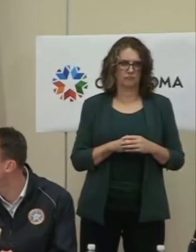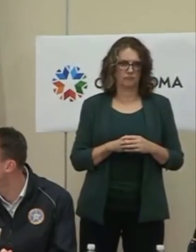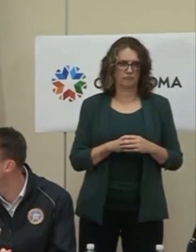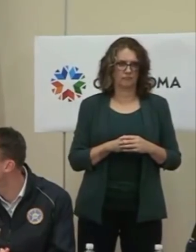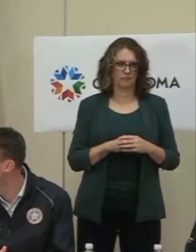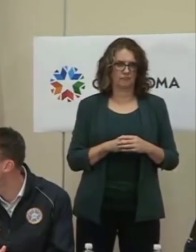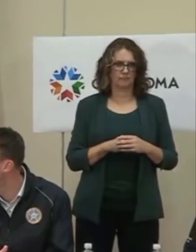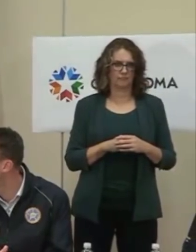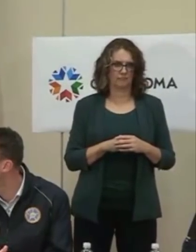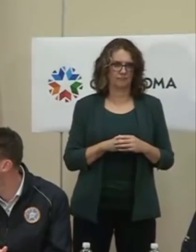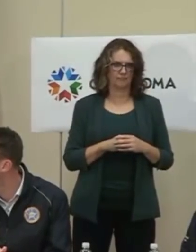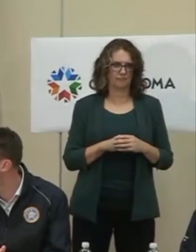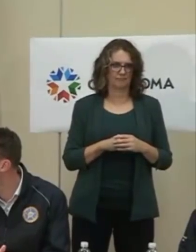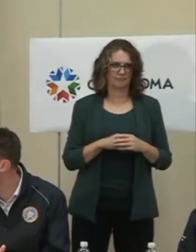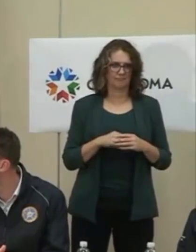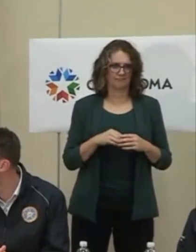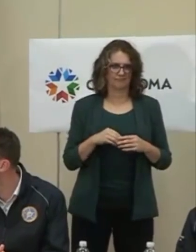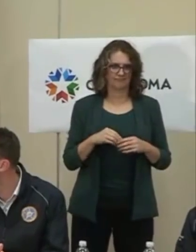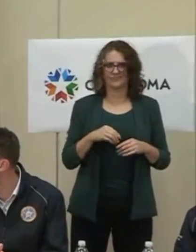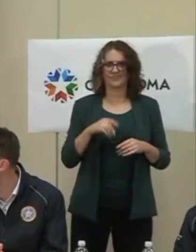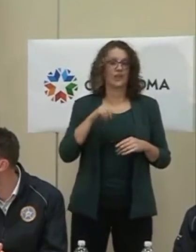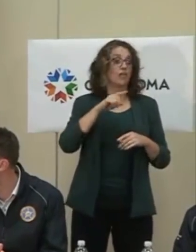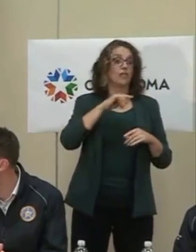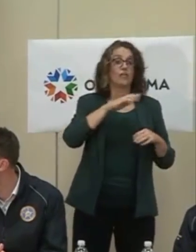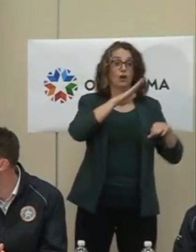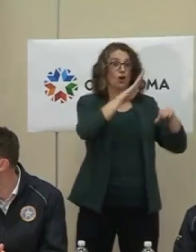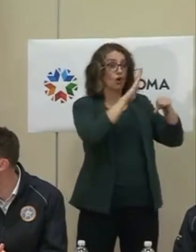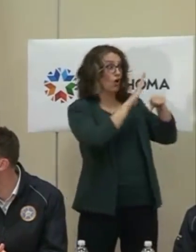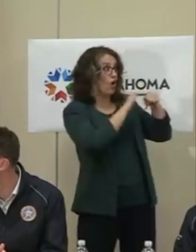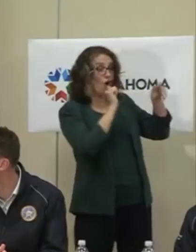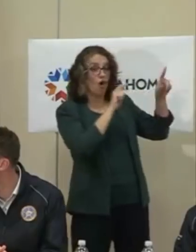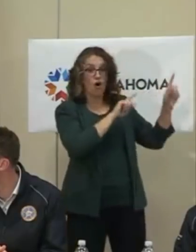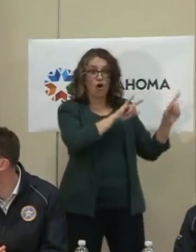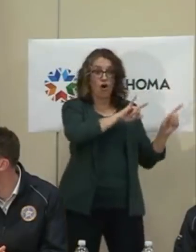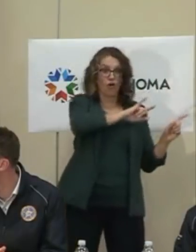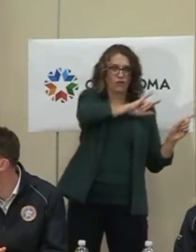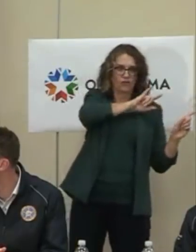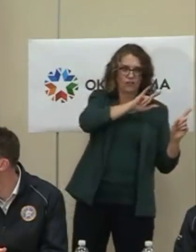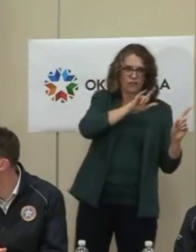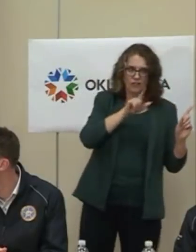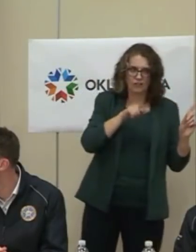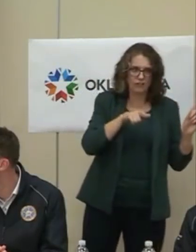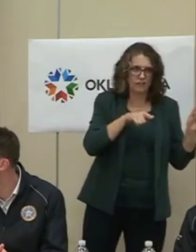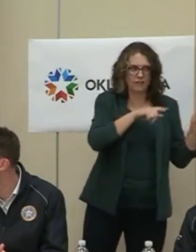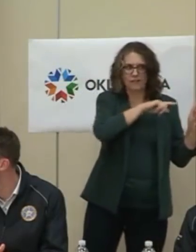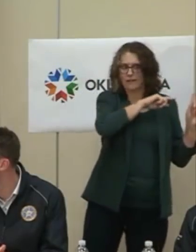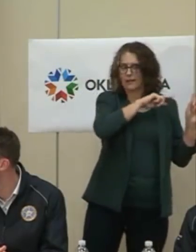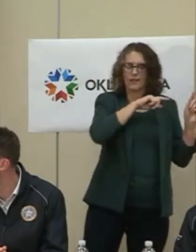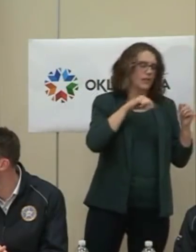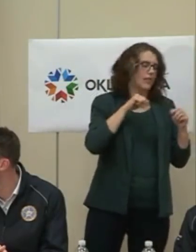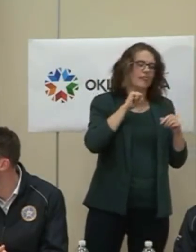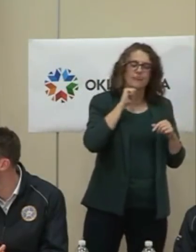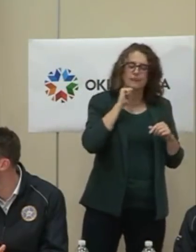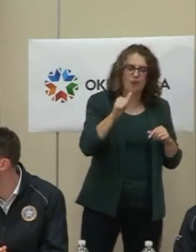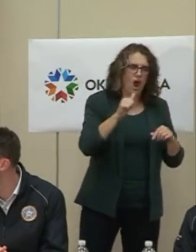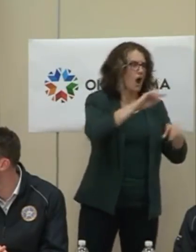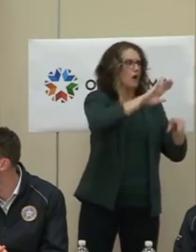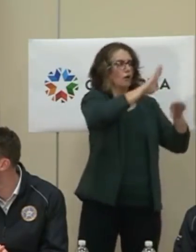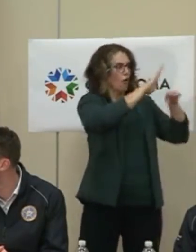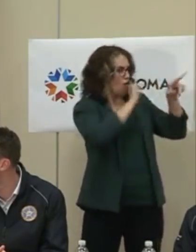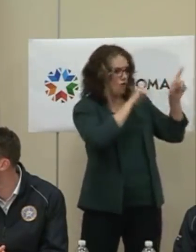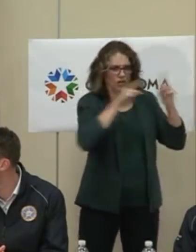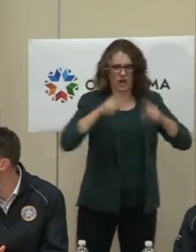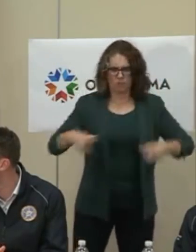It is your neighbors. It's the people that you go to church with. It's the people that you go and watch softball games with. It's your sons and your